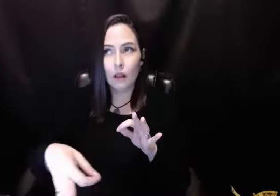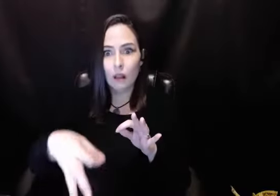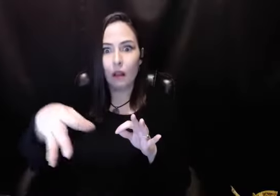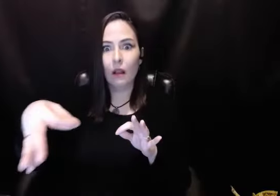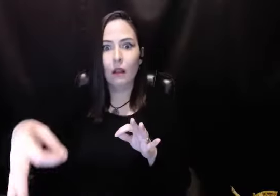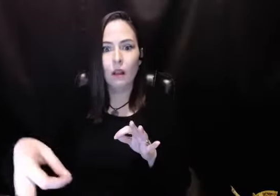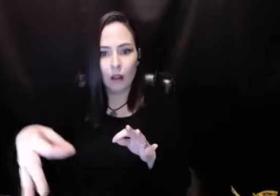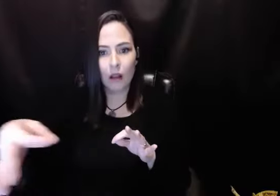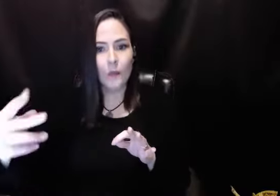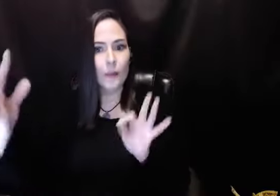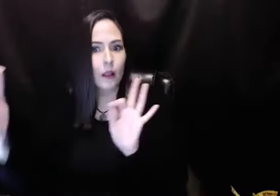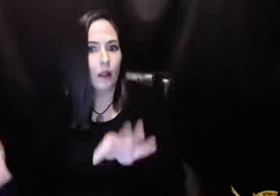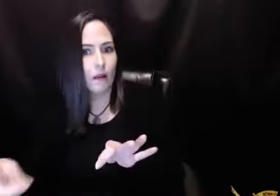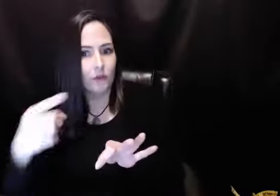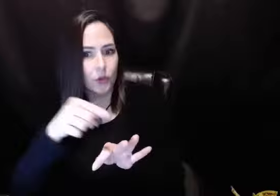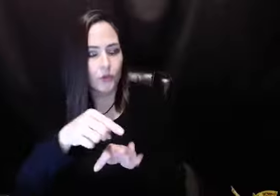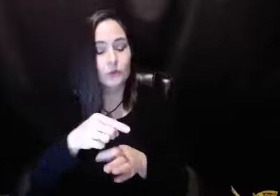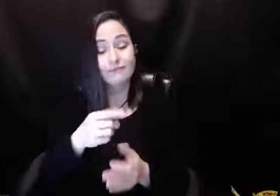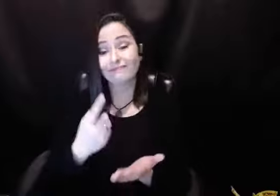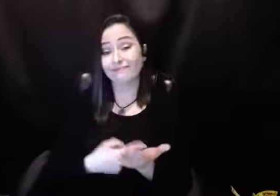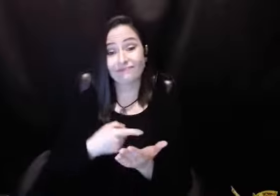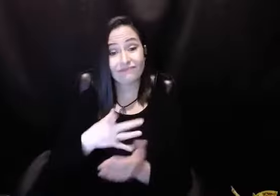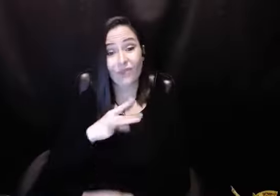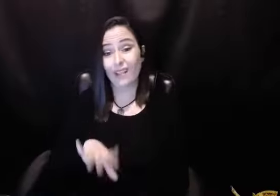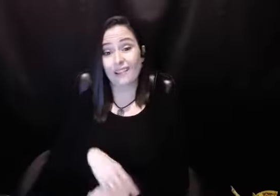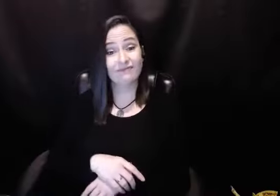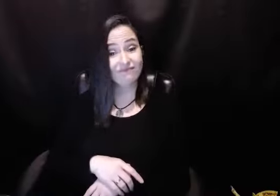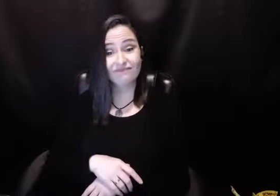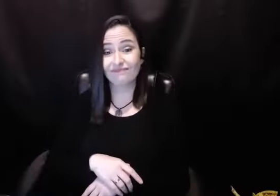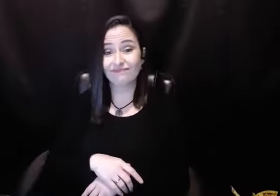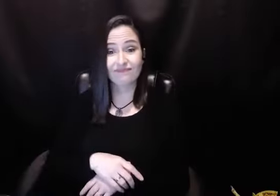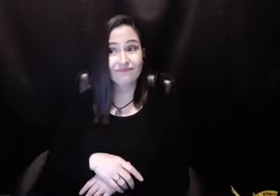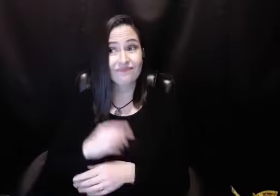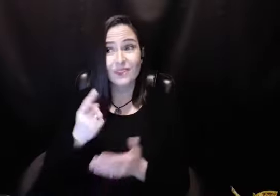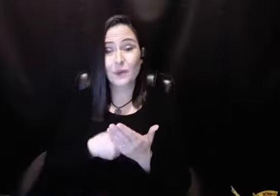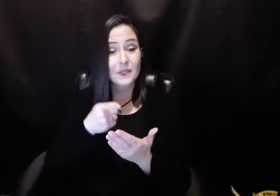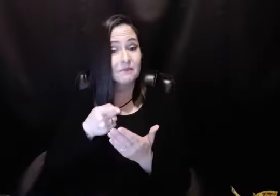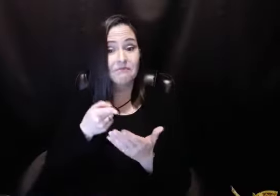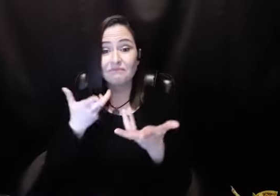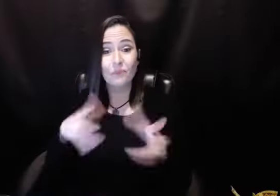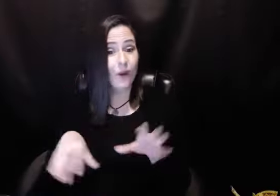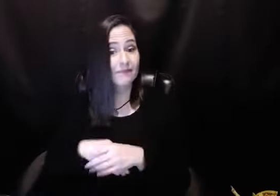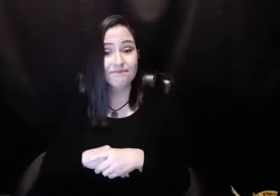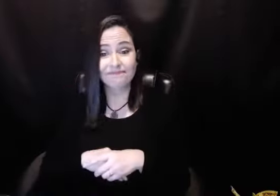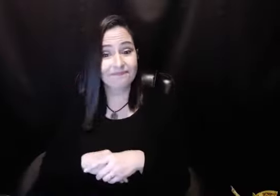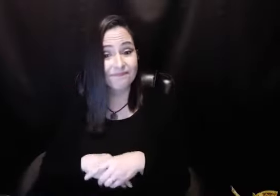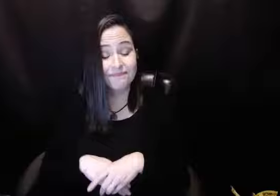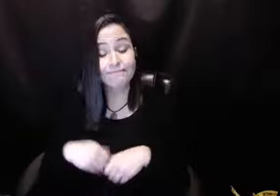you procrastinate long enough on decisions that are made for you, and it may not be what you would like.